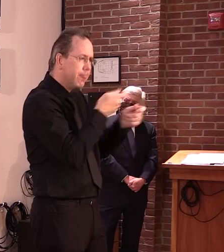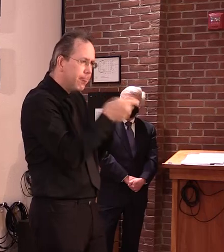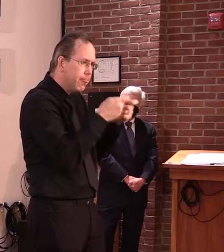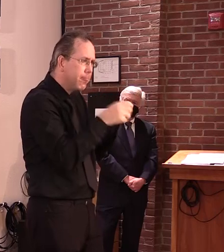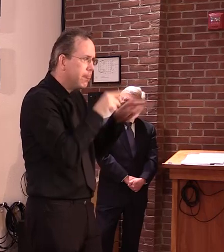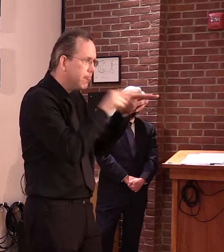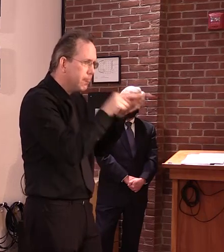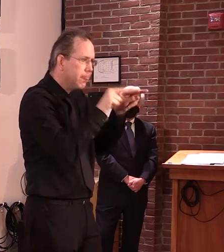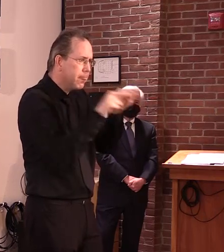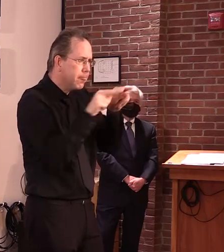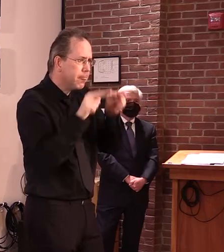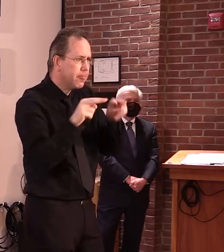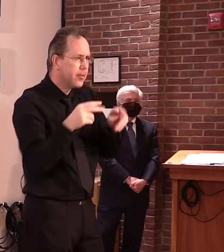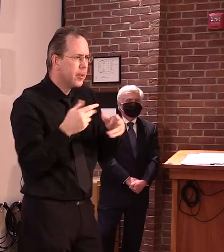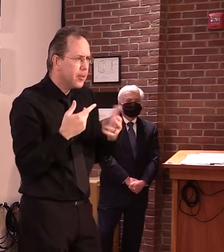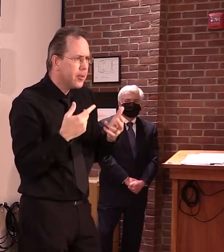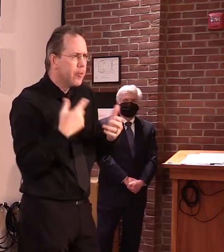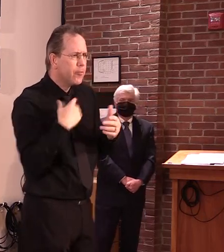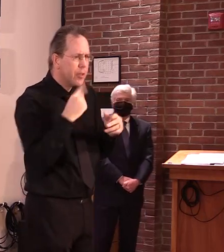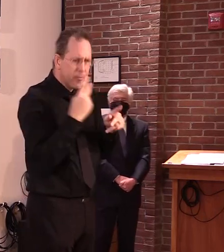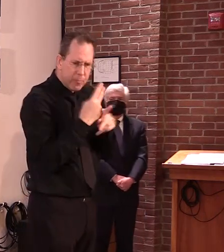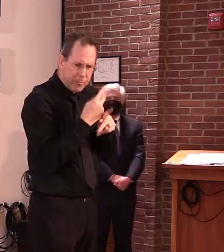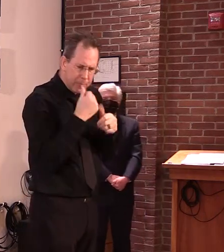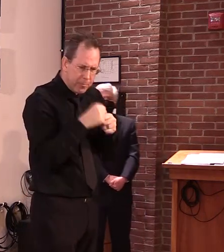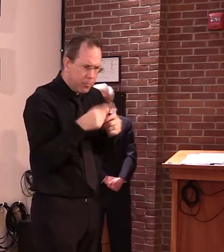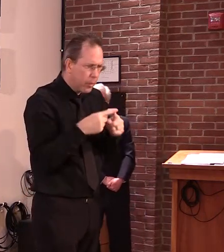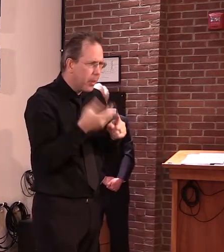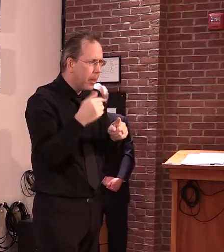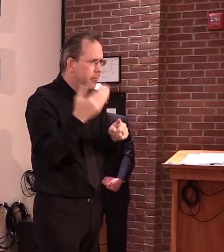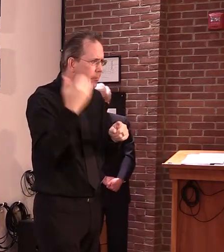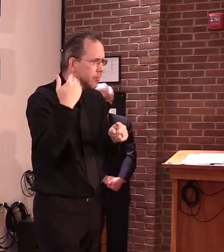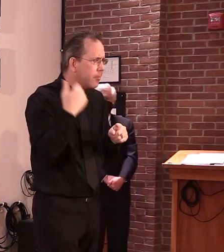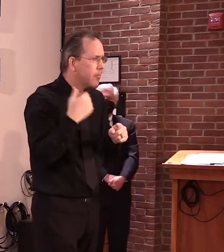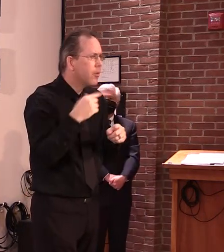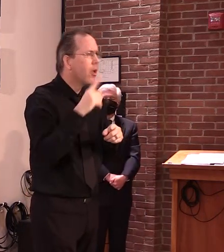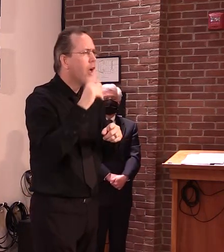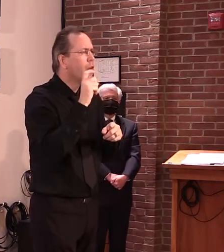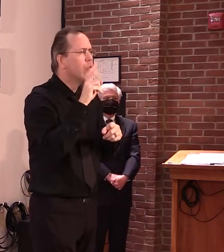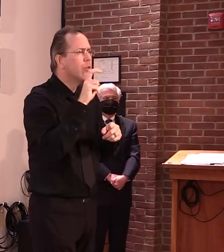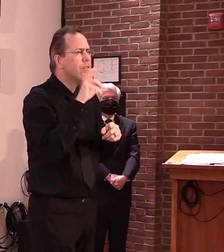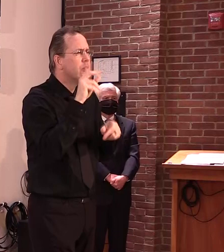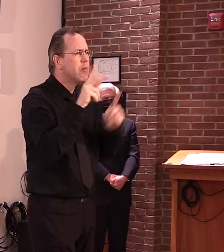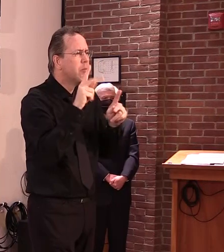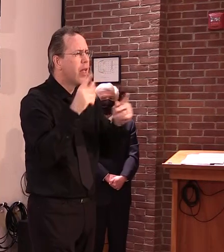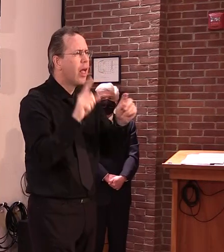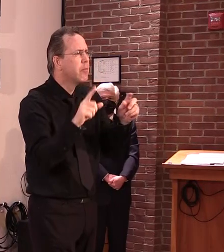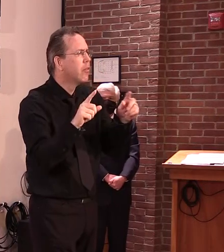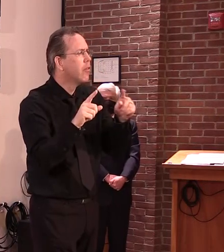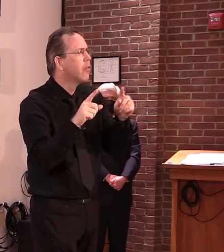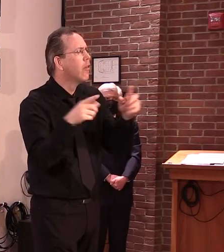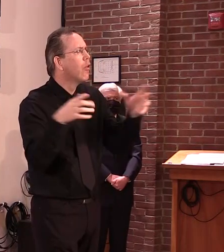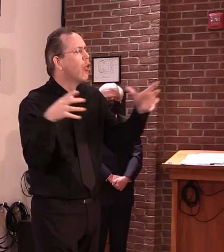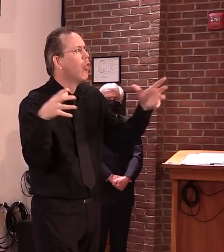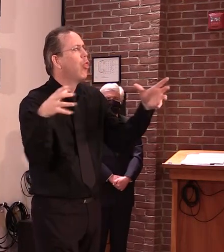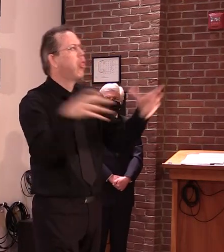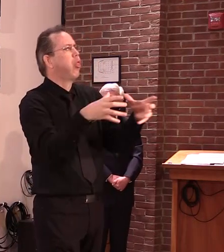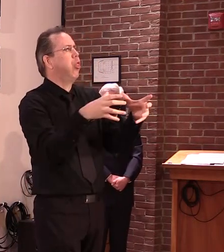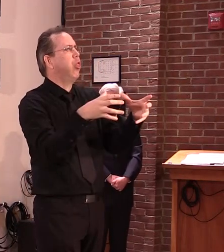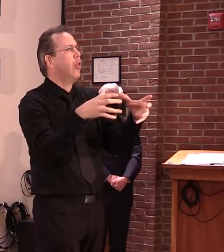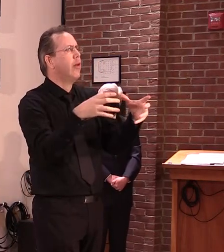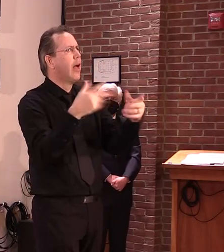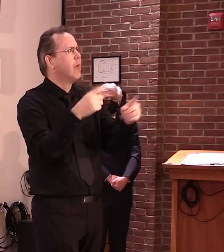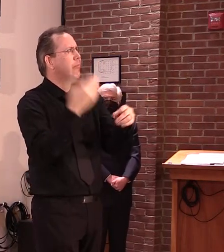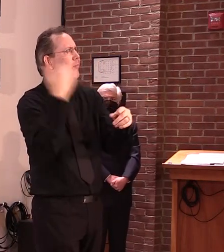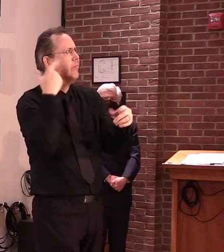don't even remember what it was in the beginning, whether it was 100 or 250. But we stepped down from there and we got all the way down from 250